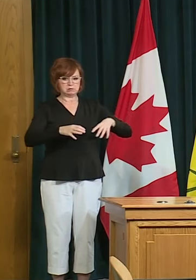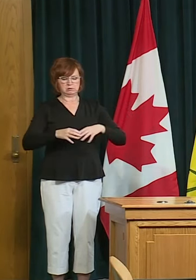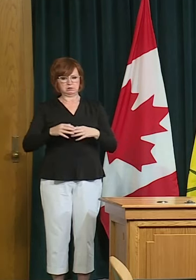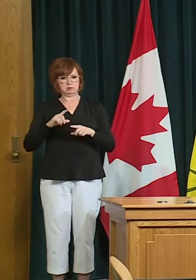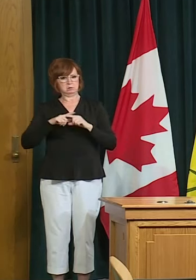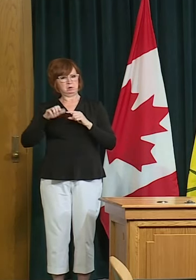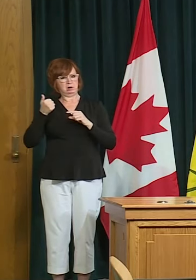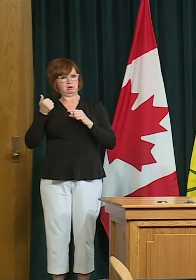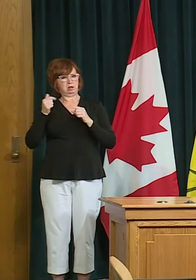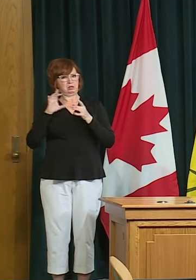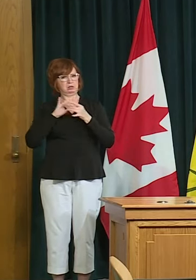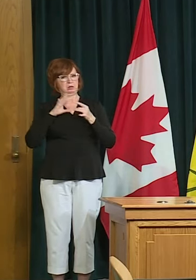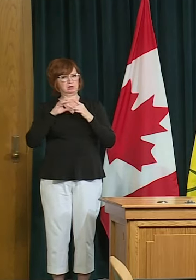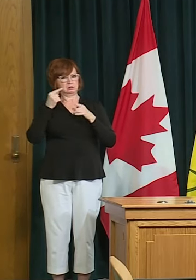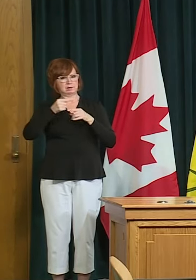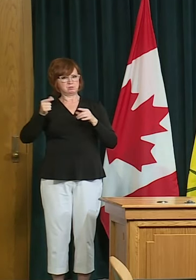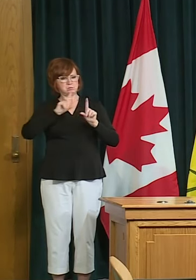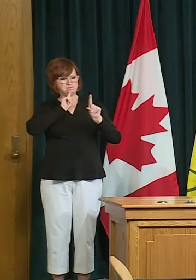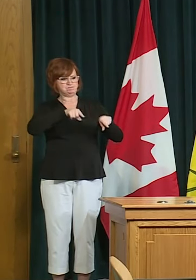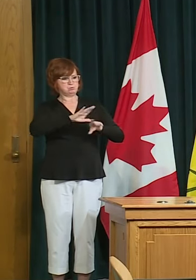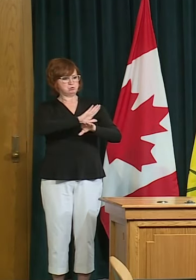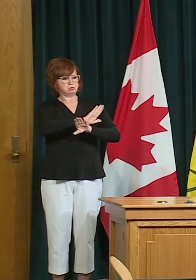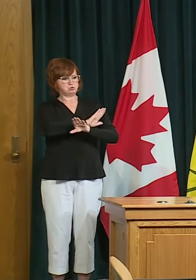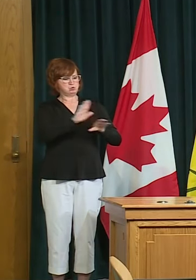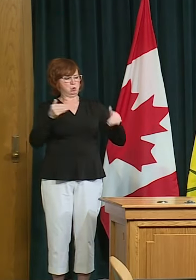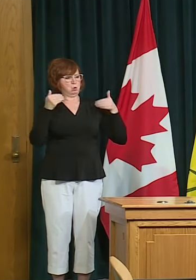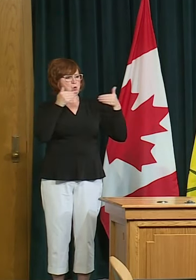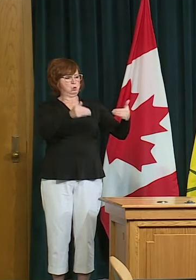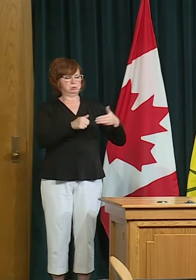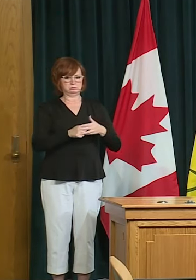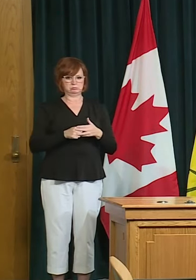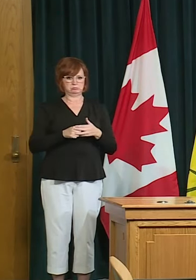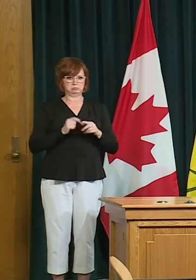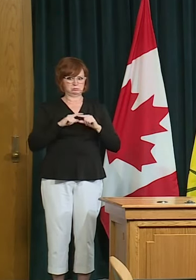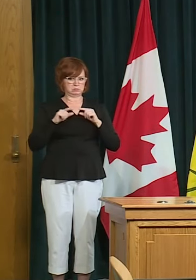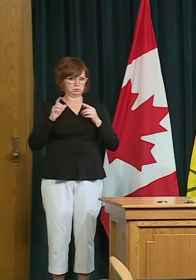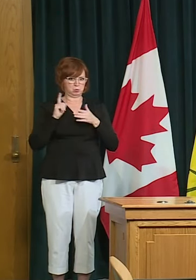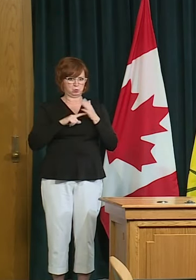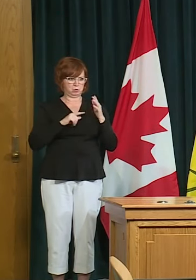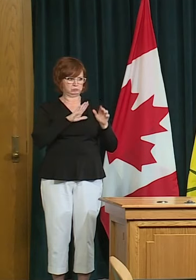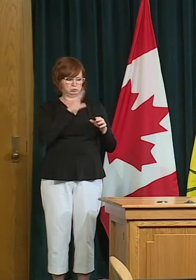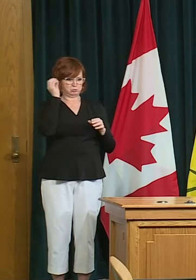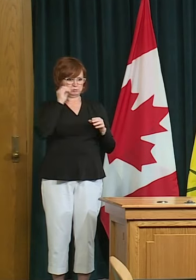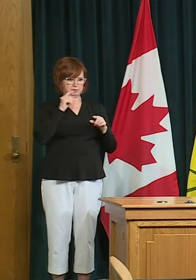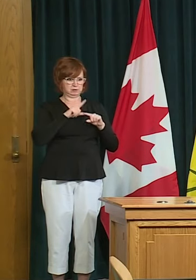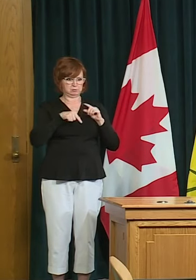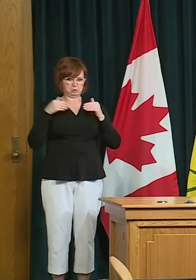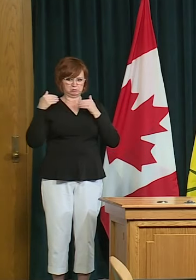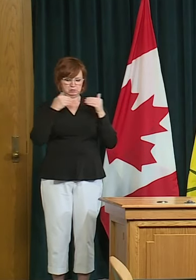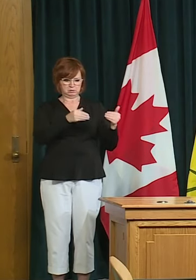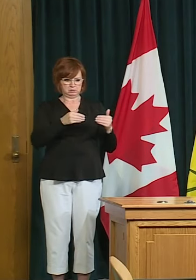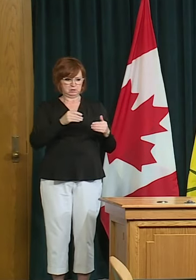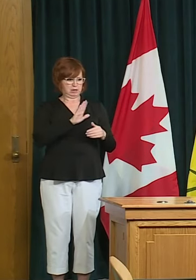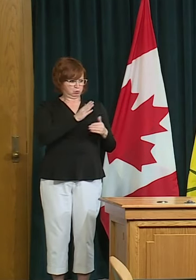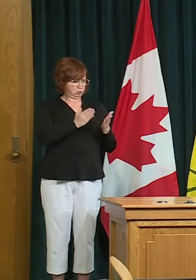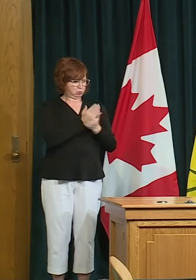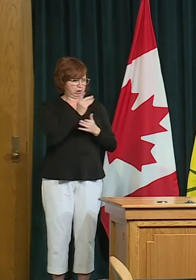go to such protests and if so how do you reconcile that with the right people have to civil demonstrations